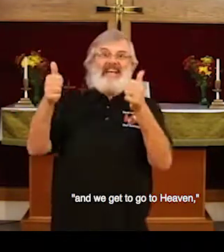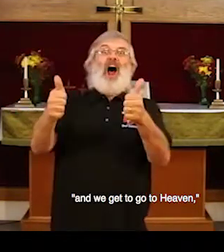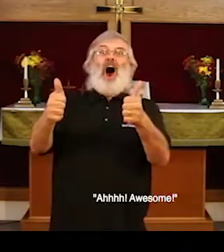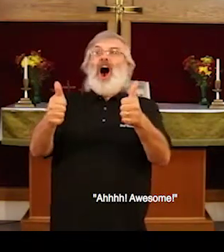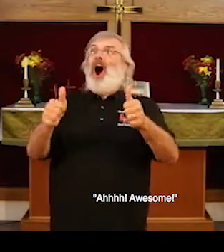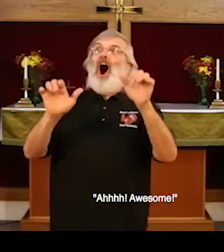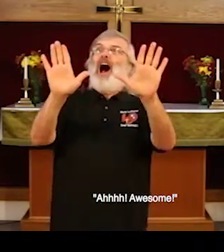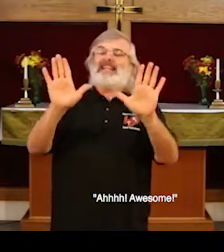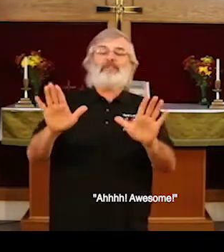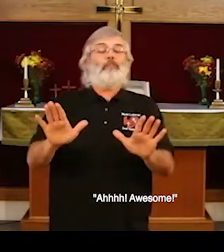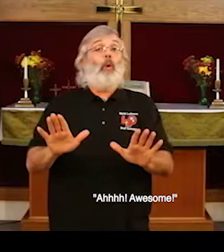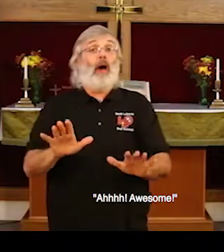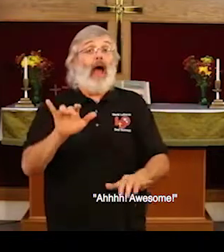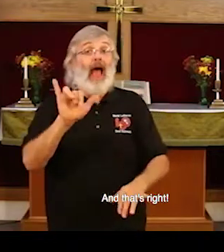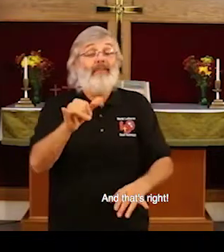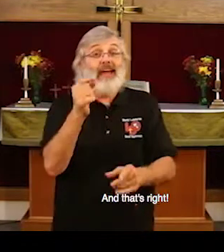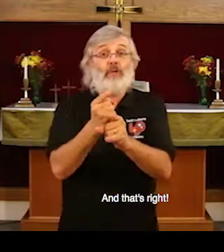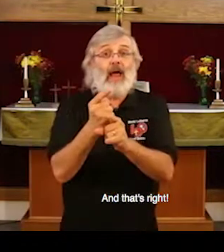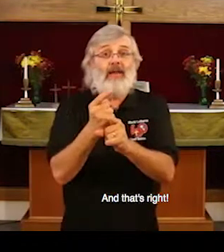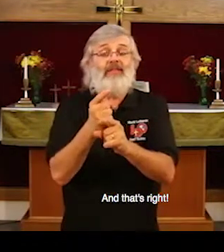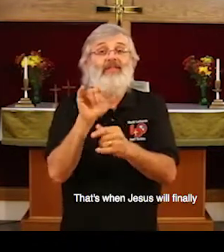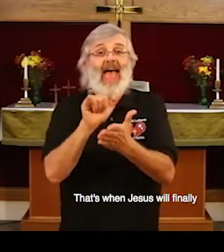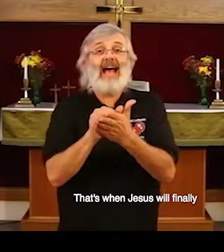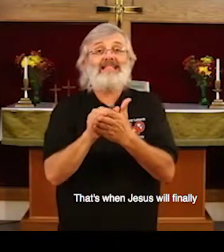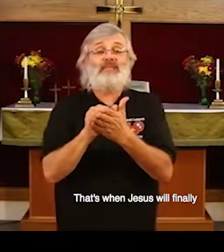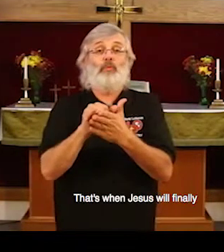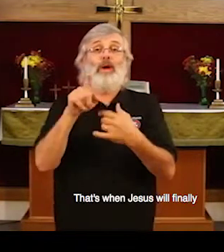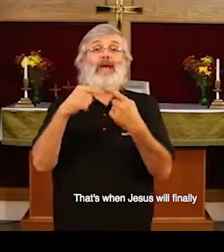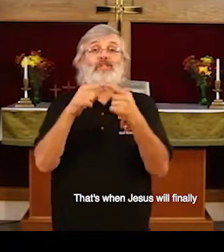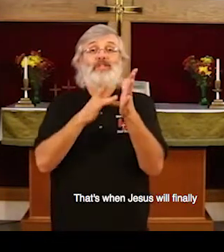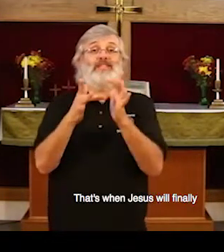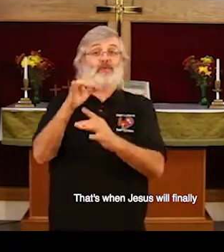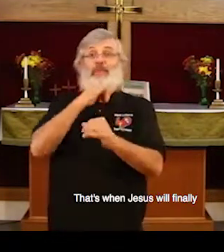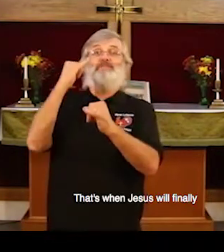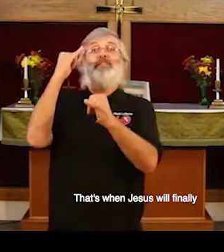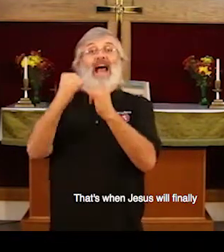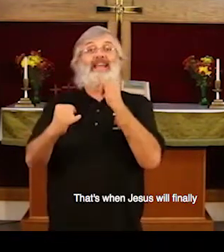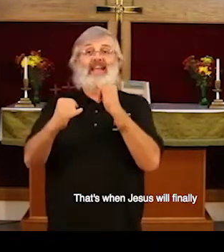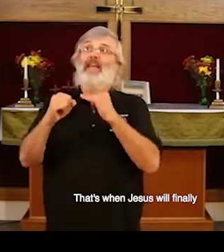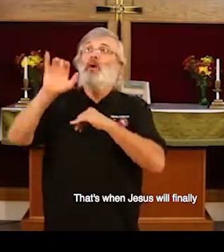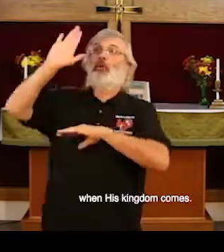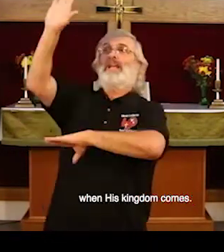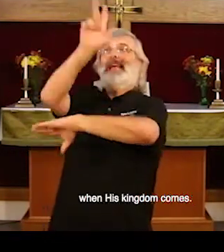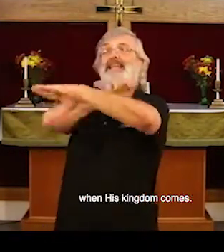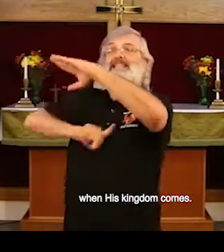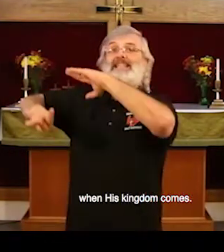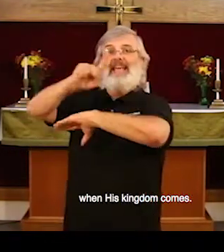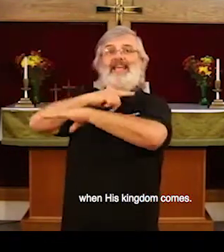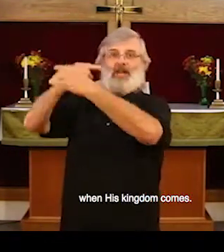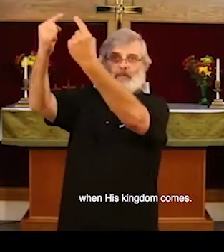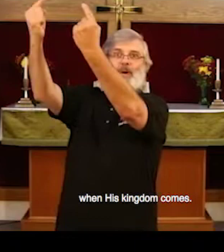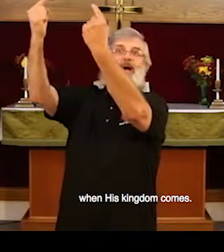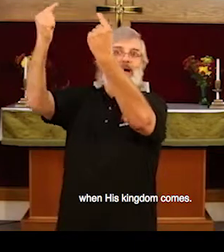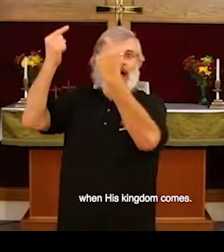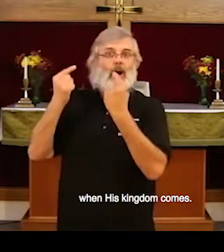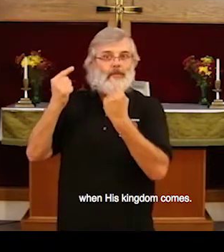and awesome. And that's right. That's when Jesus will finally, when his kingdom comes.